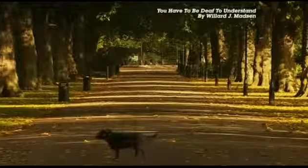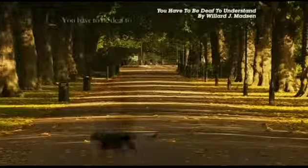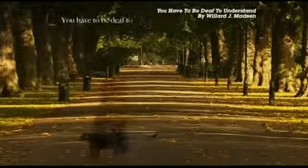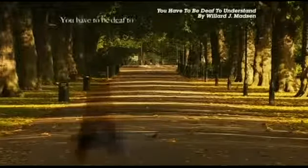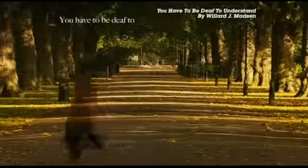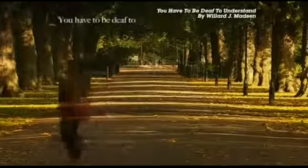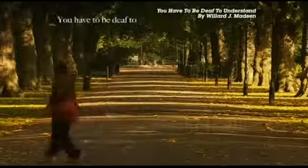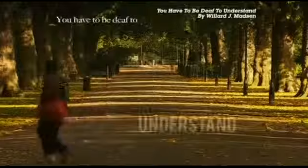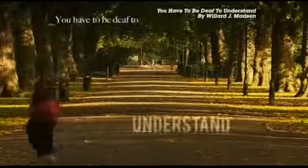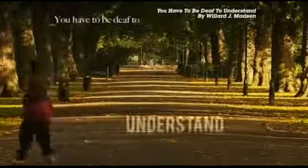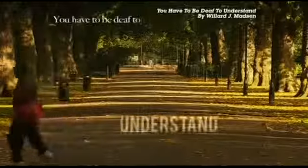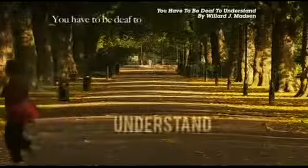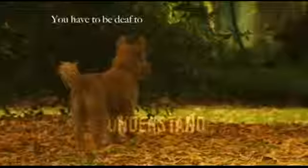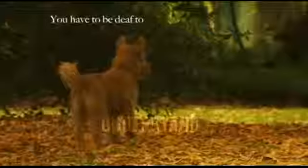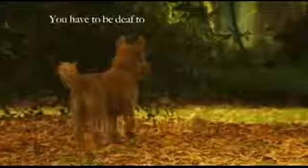You have to be deaf to understand.